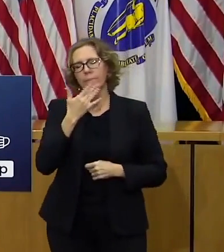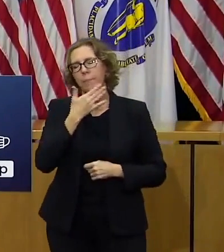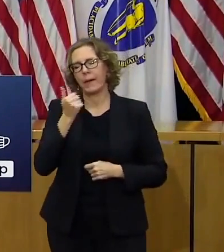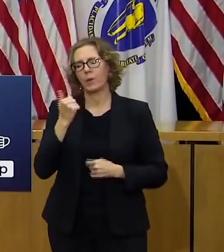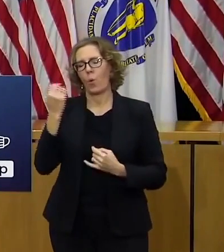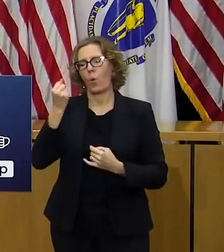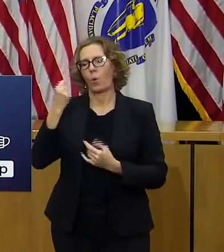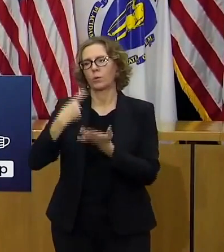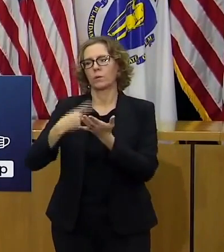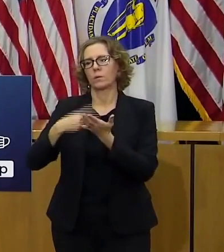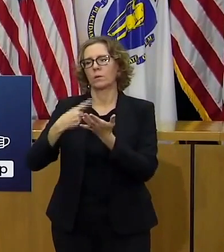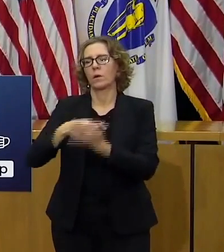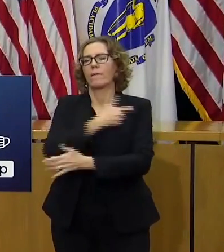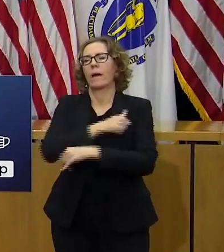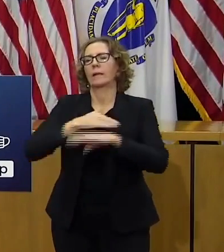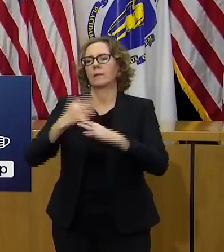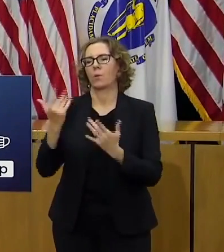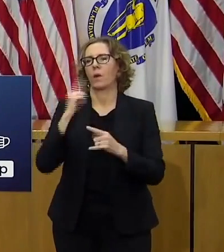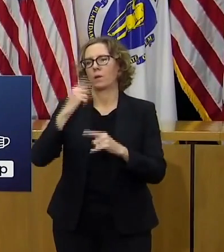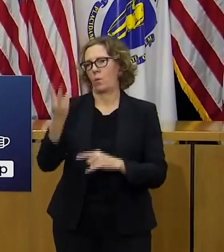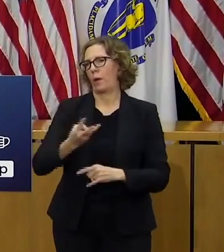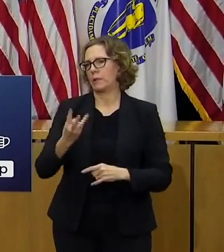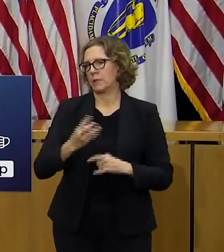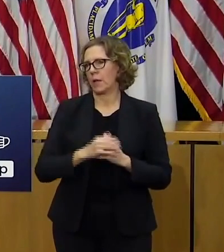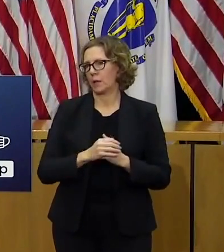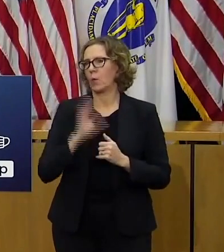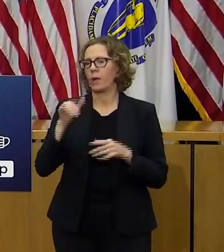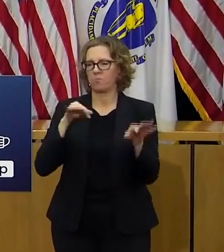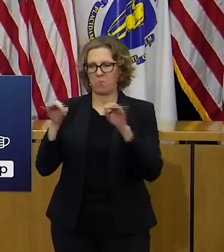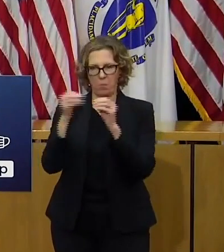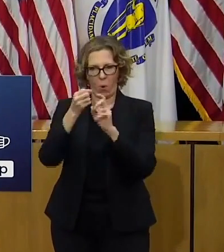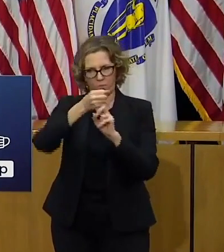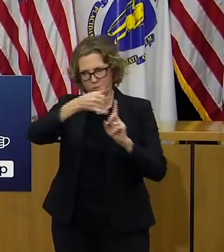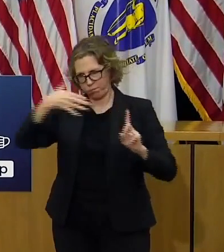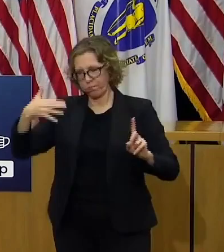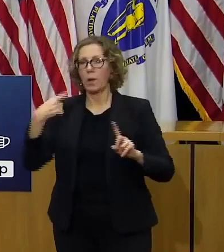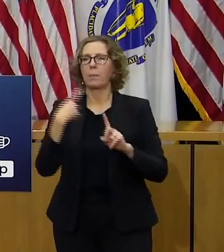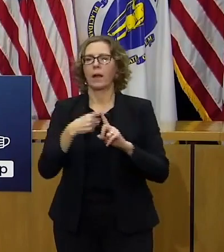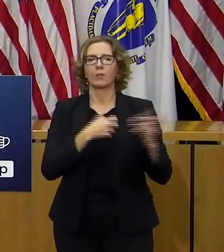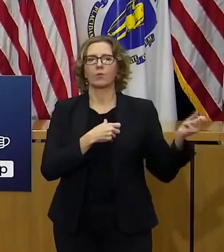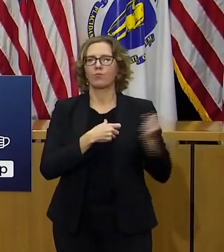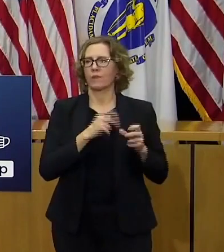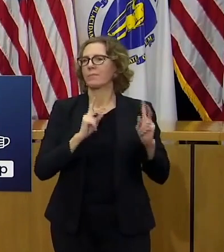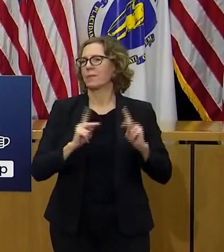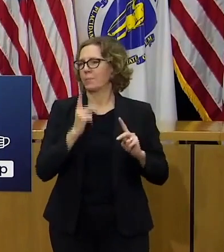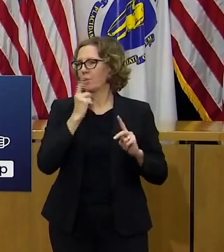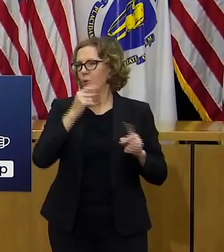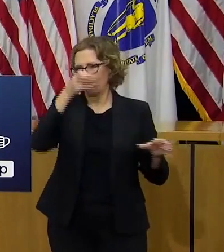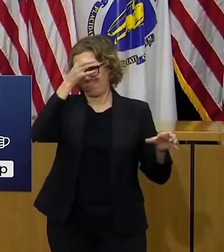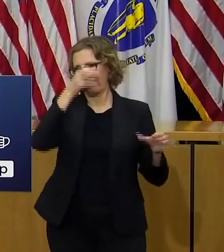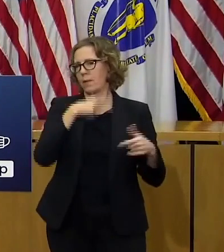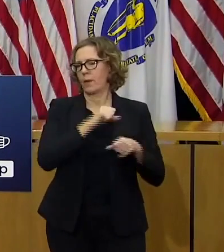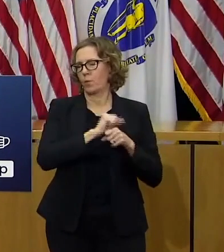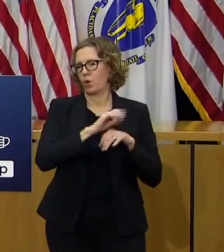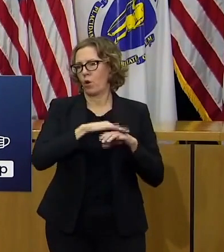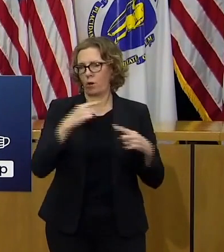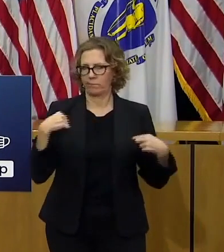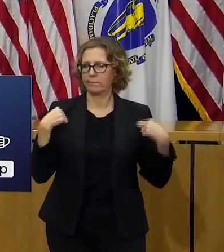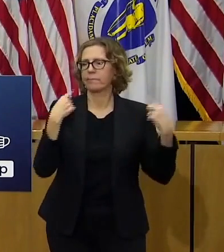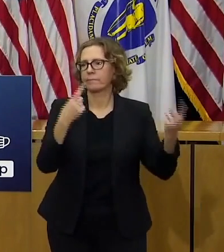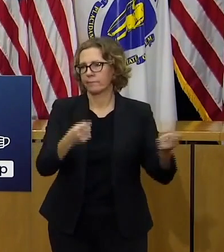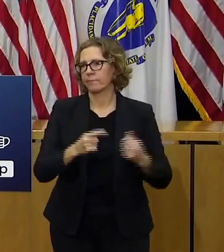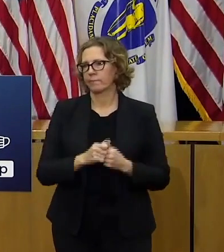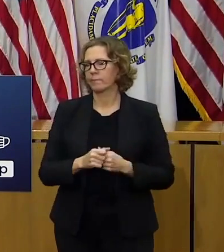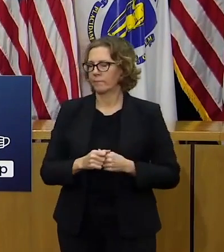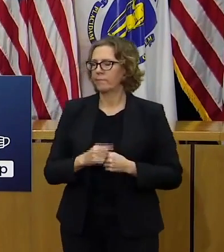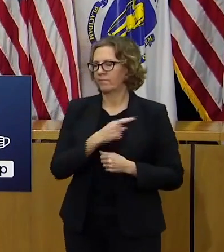we're also going to bring with us uh some of the folks that have been working on this issue um who